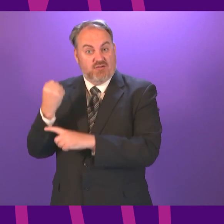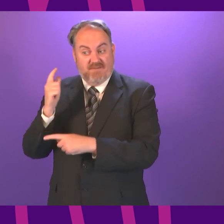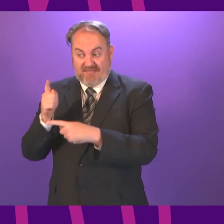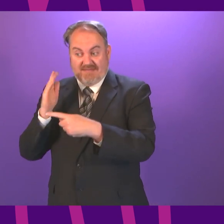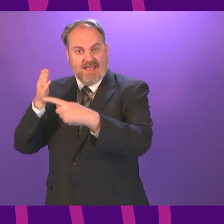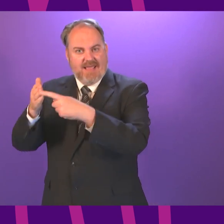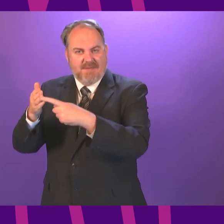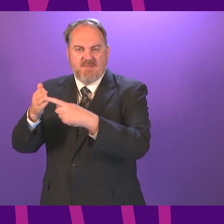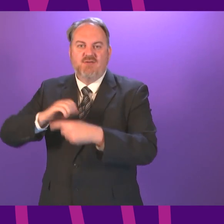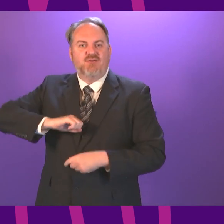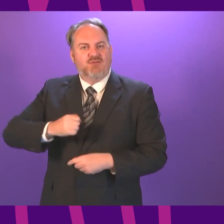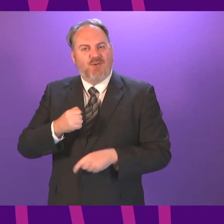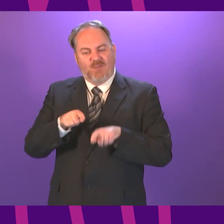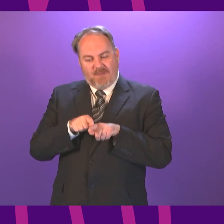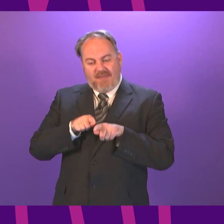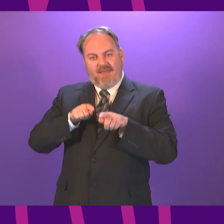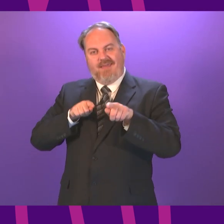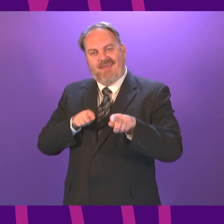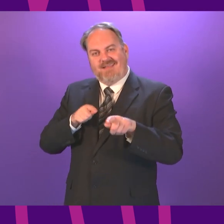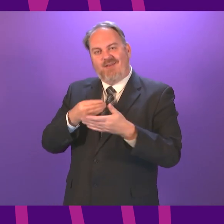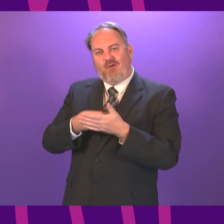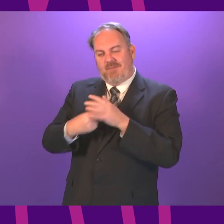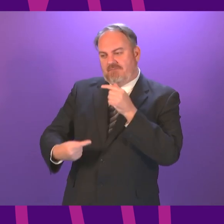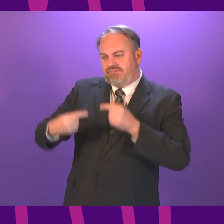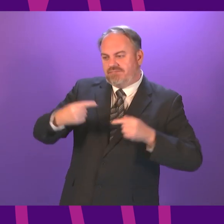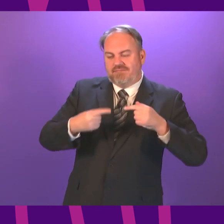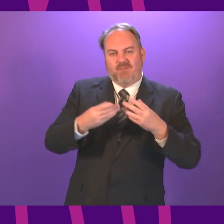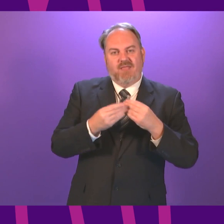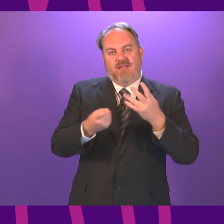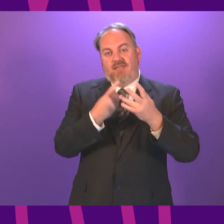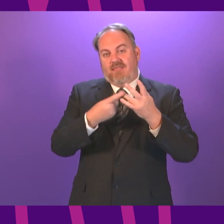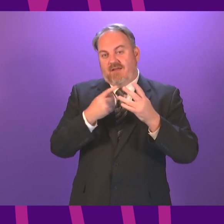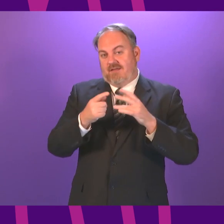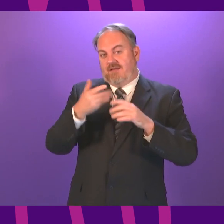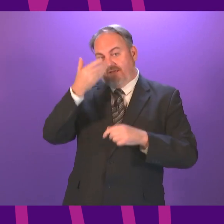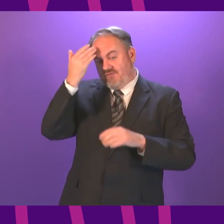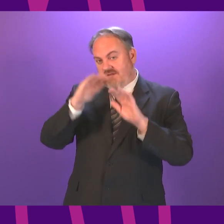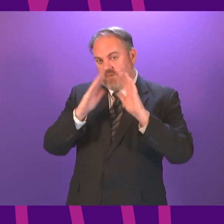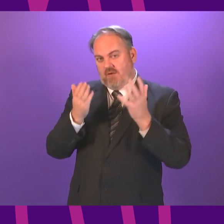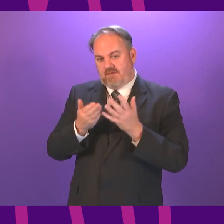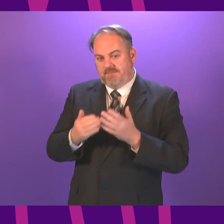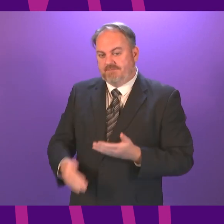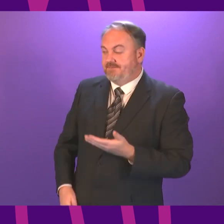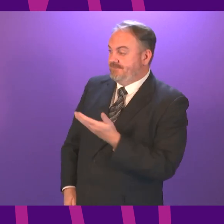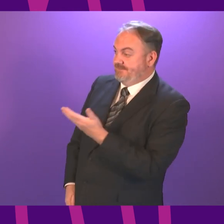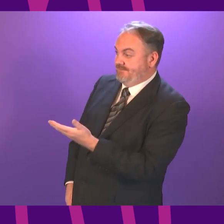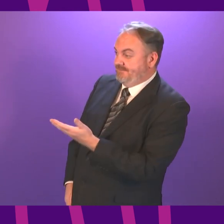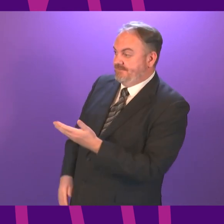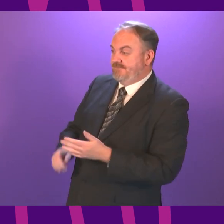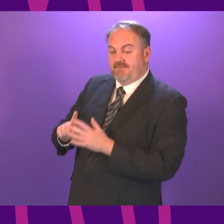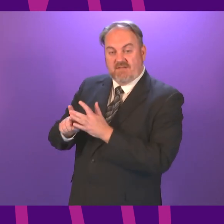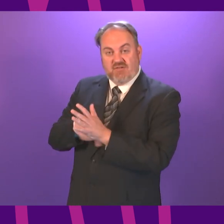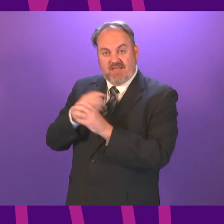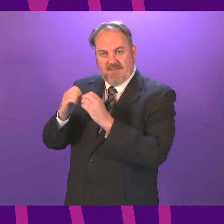economy as well Jackie Bailey to be followed by Rona Mackay even before the pandemic waiting lists for